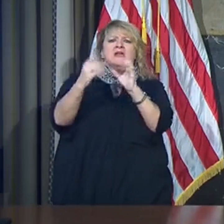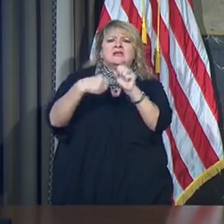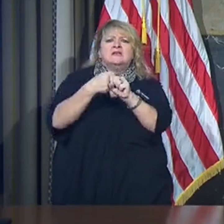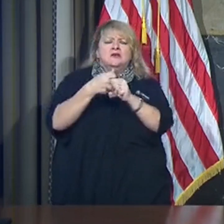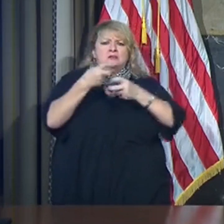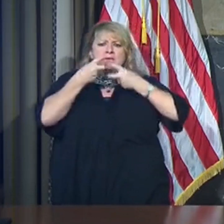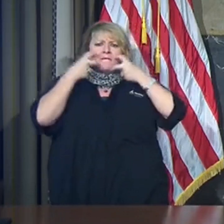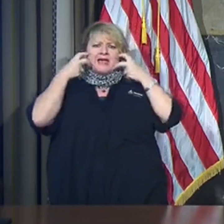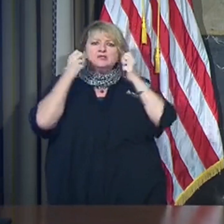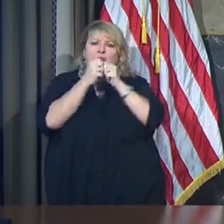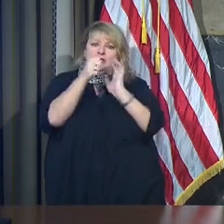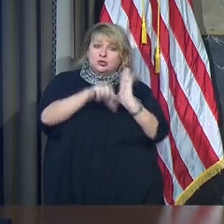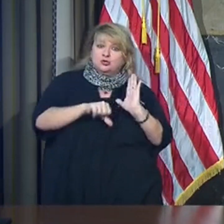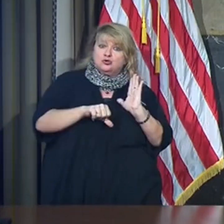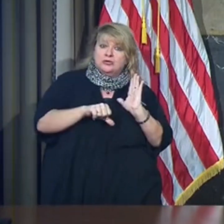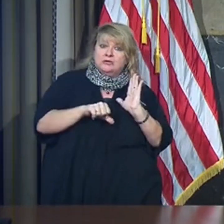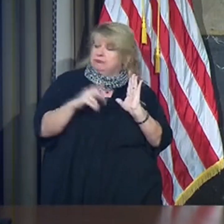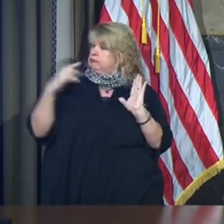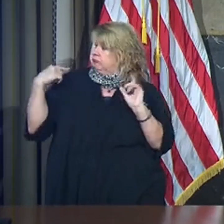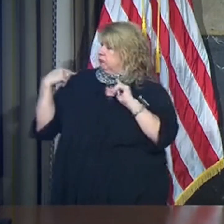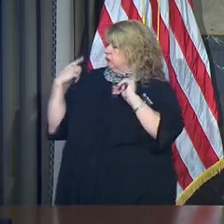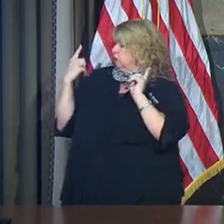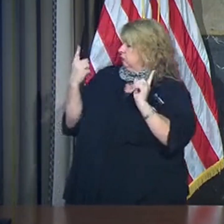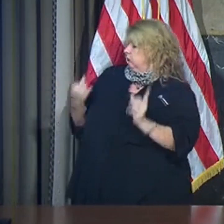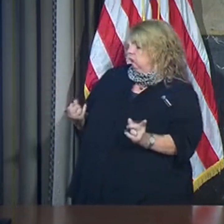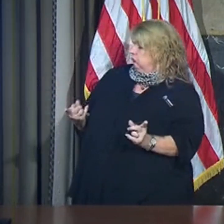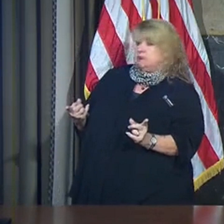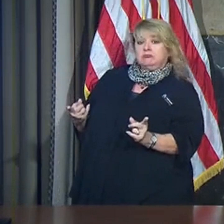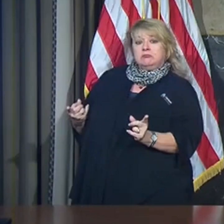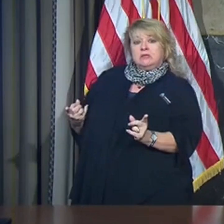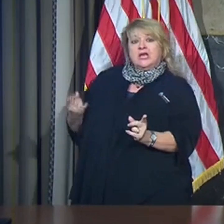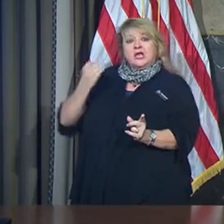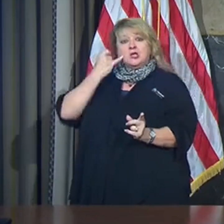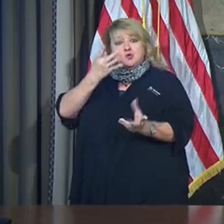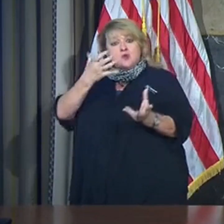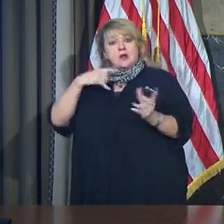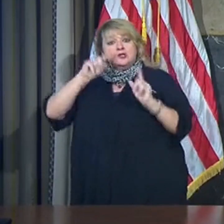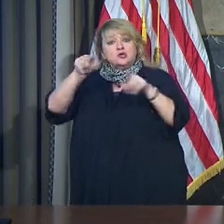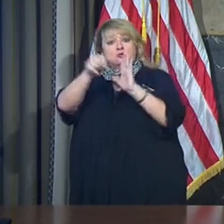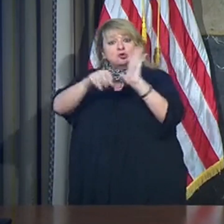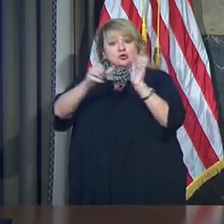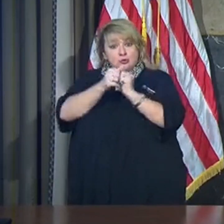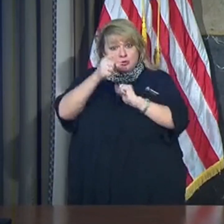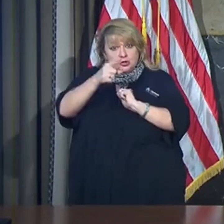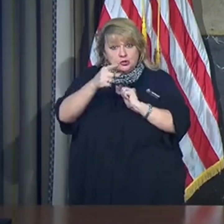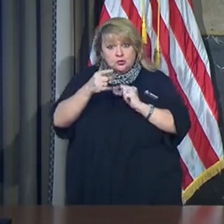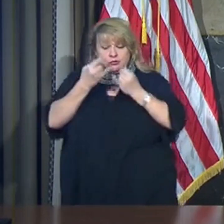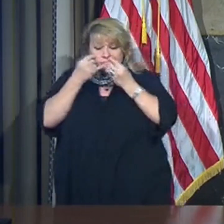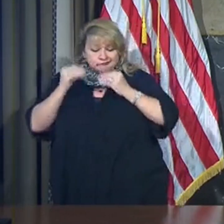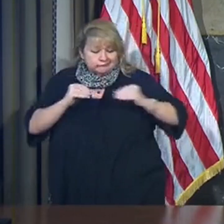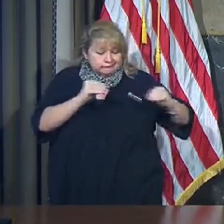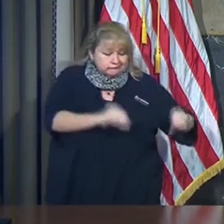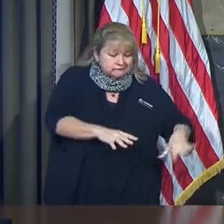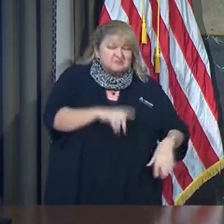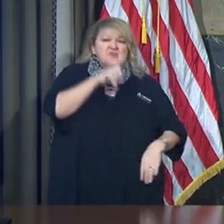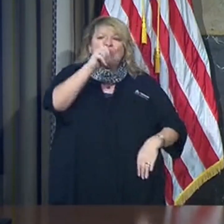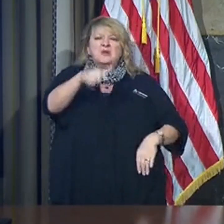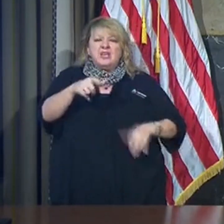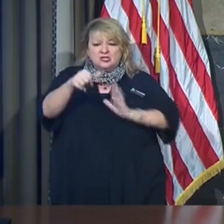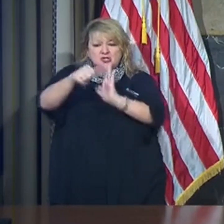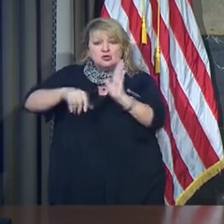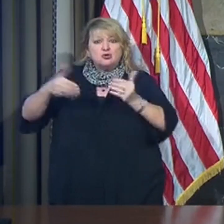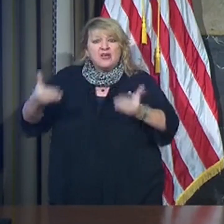a mask. The science is clear. Wear the mask to prevent the spread. And finally,